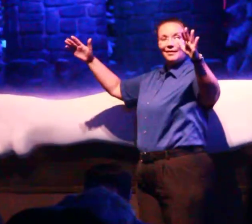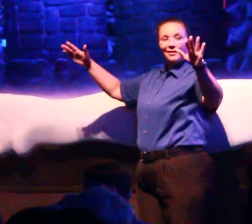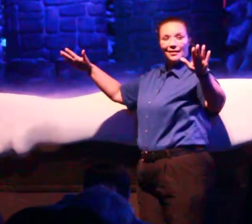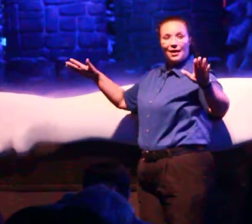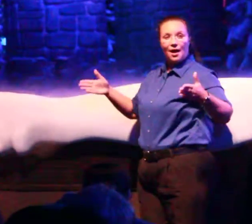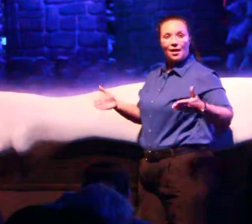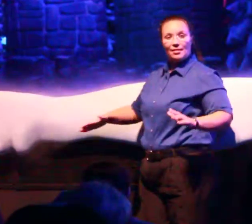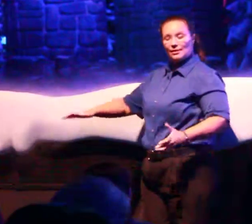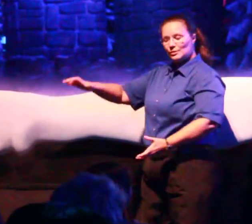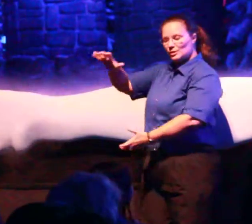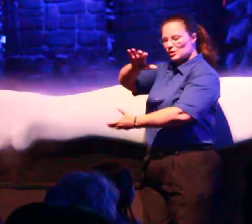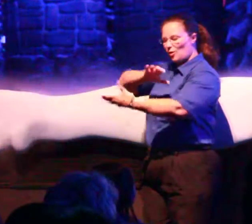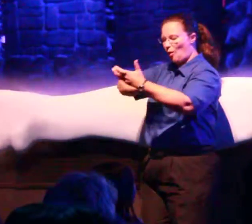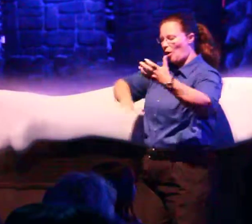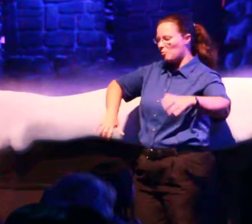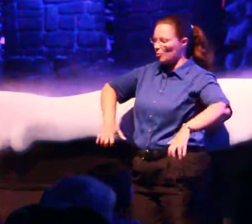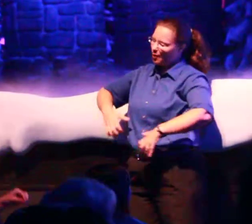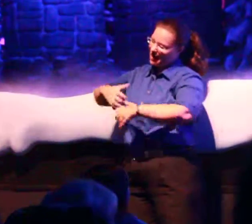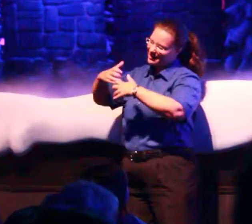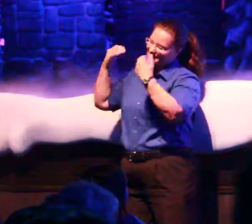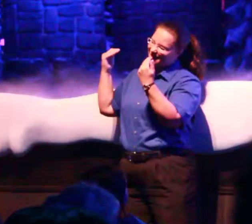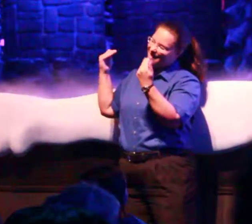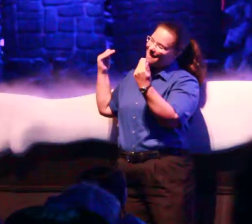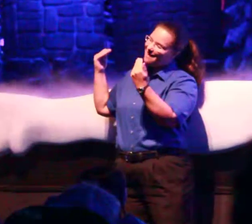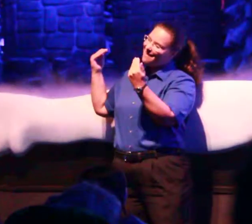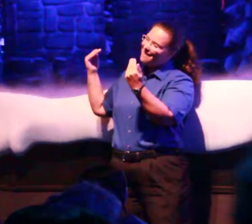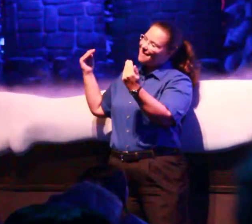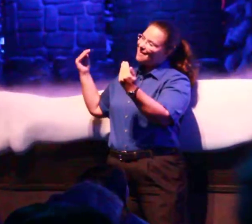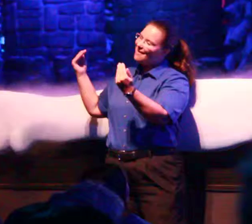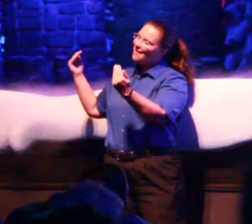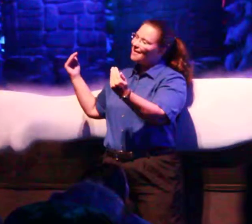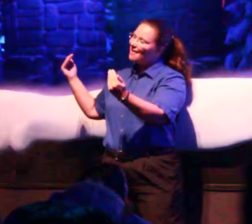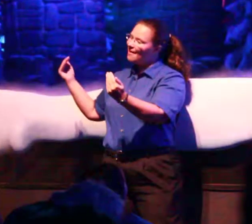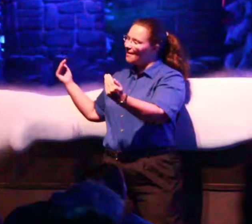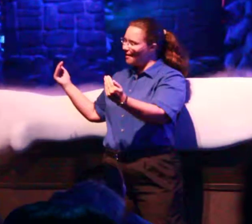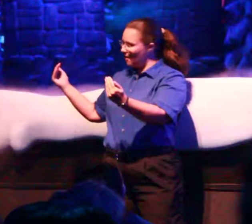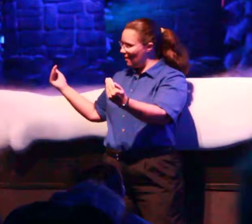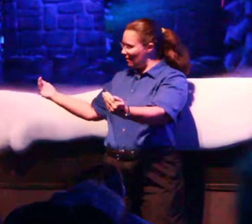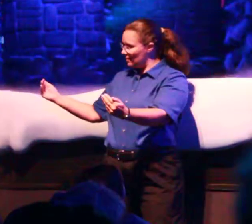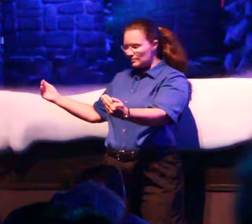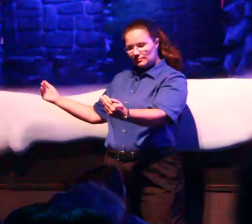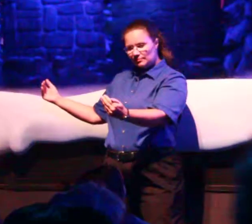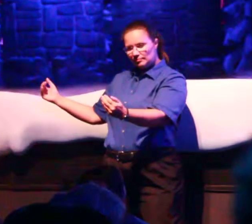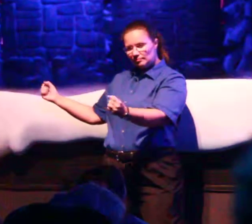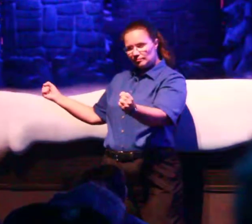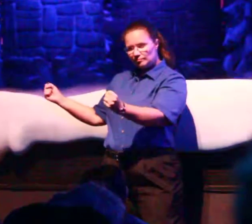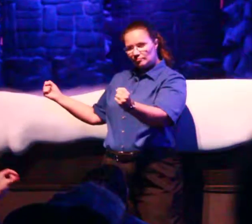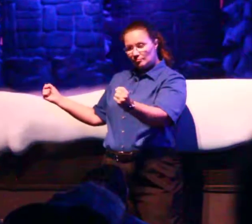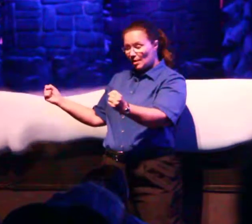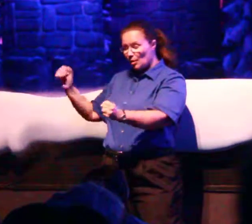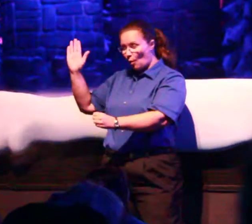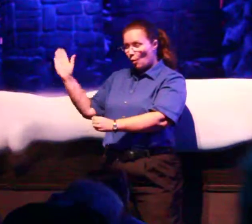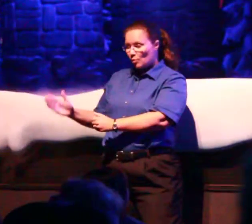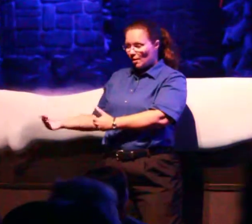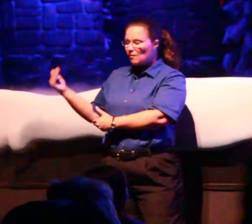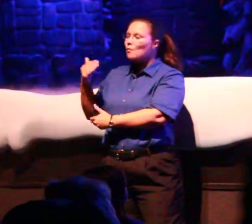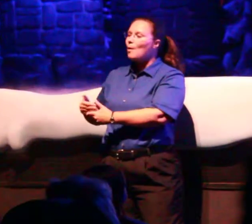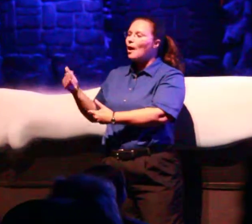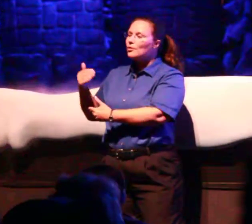With a storm of rage, cold never bothered